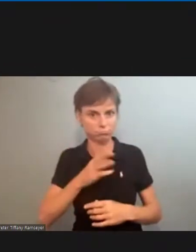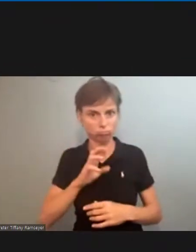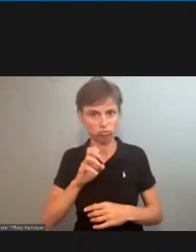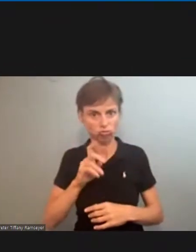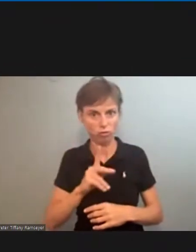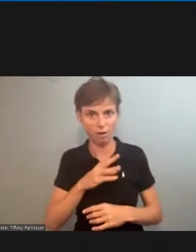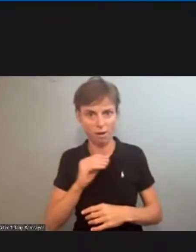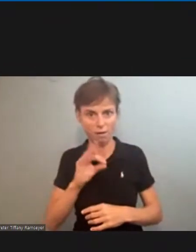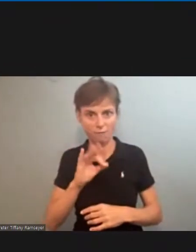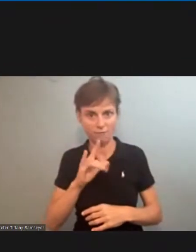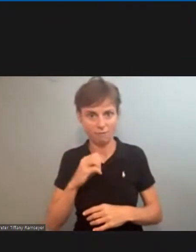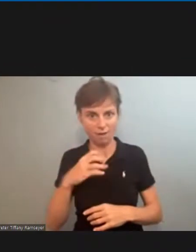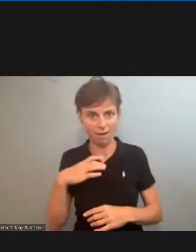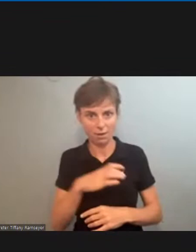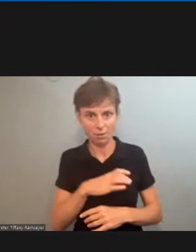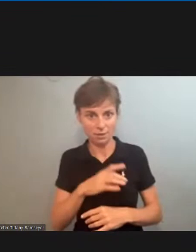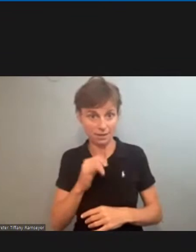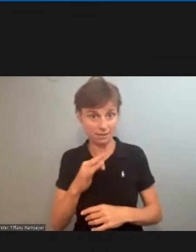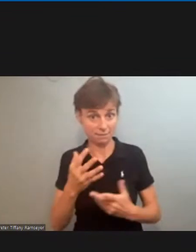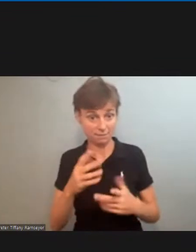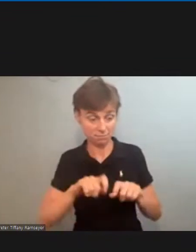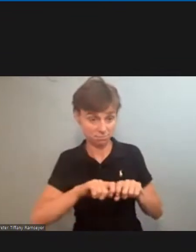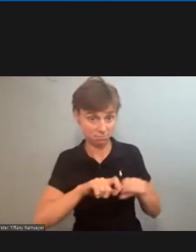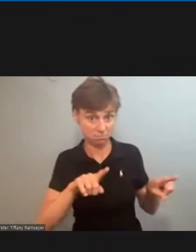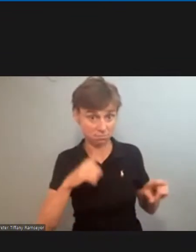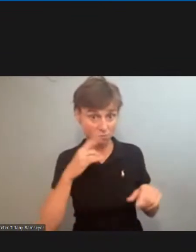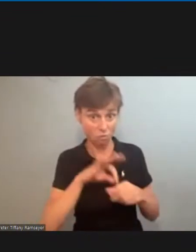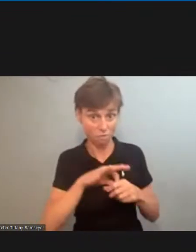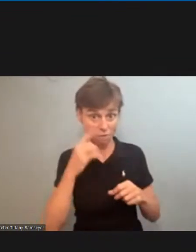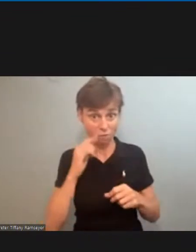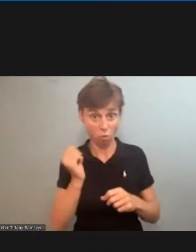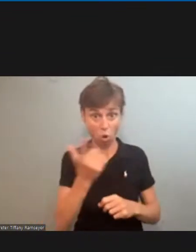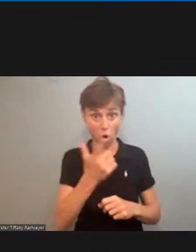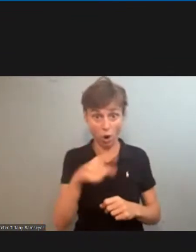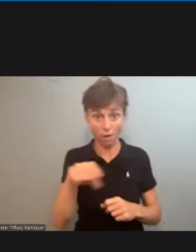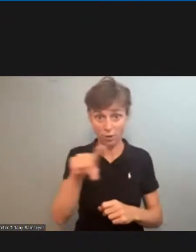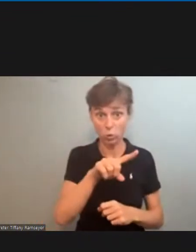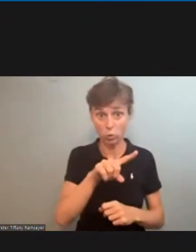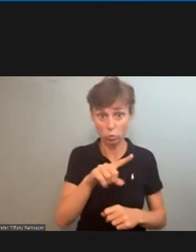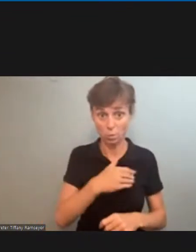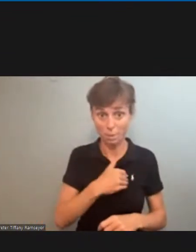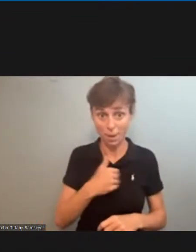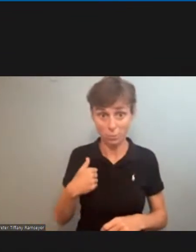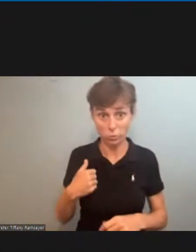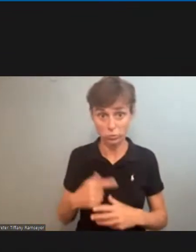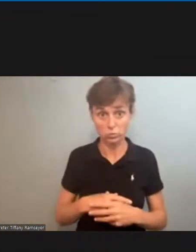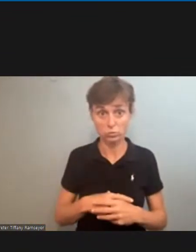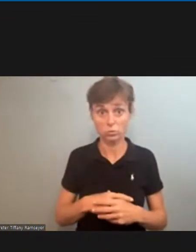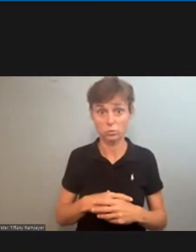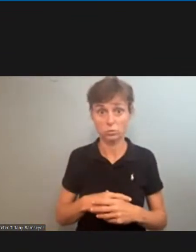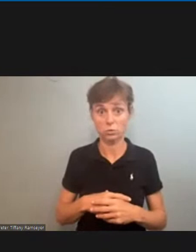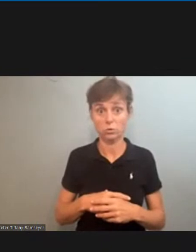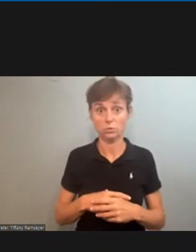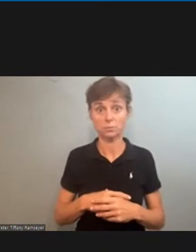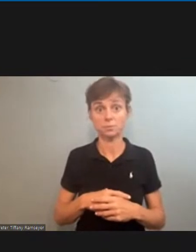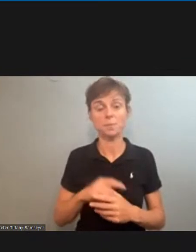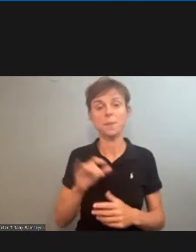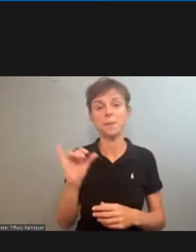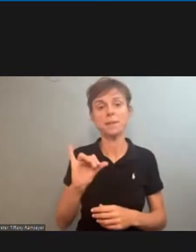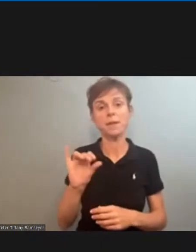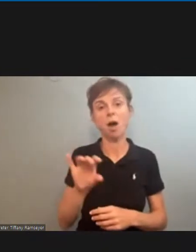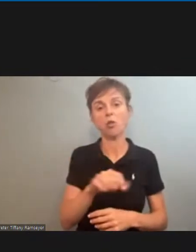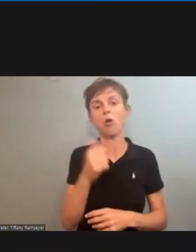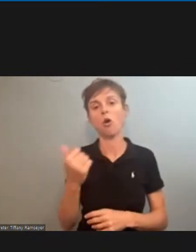get to that point we'll decide whether it goes out to a vote for all of you as as as members the other alternative in this moment